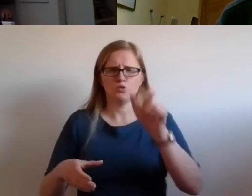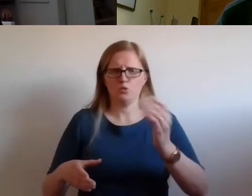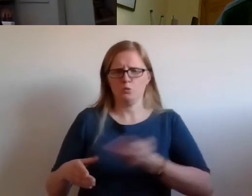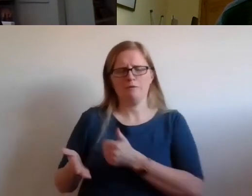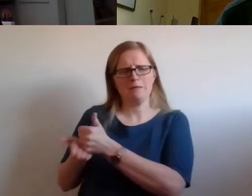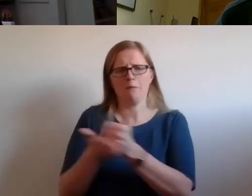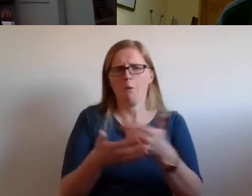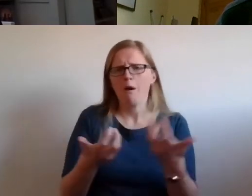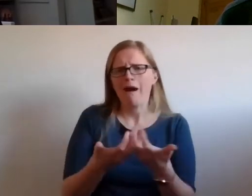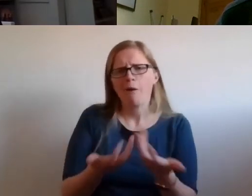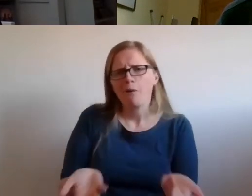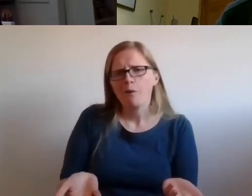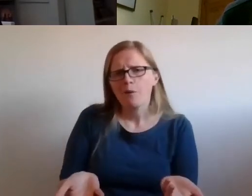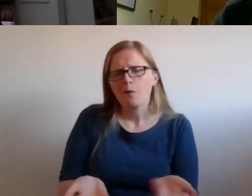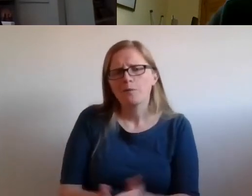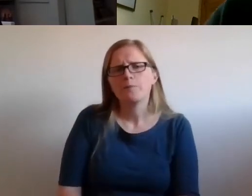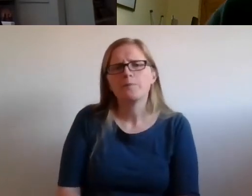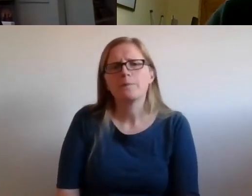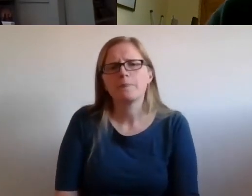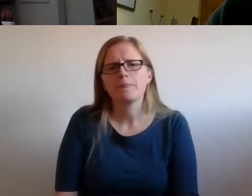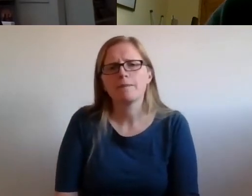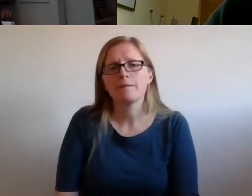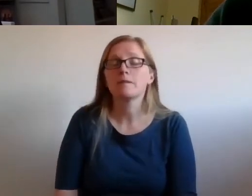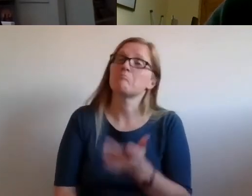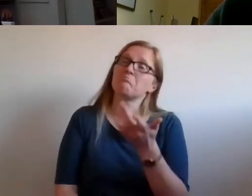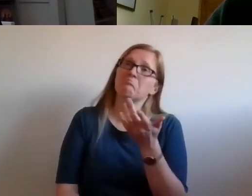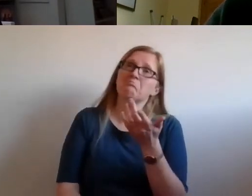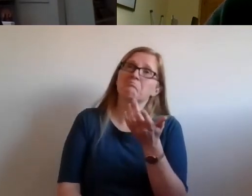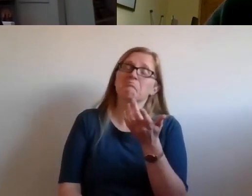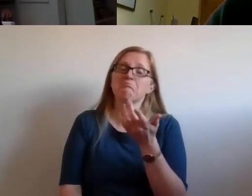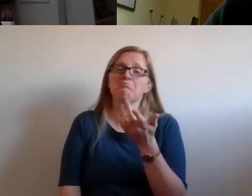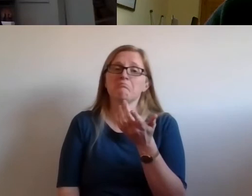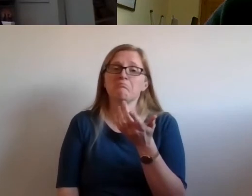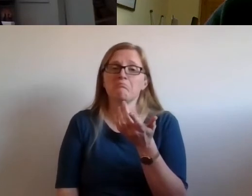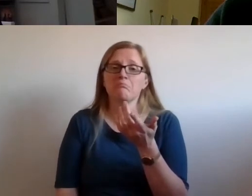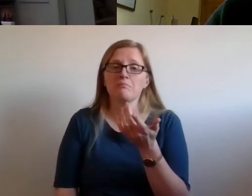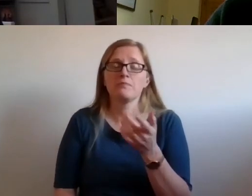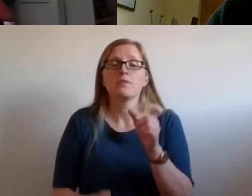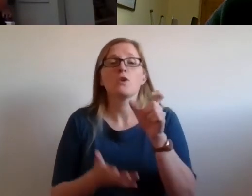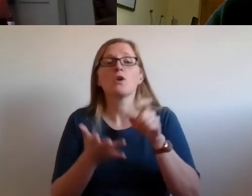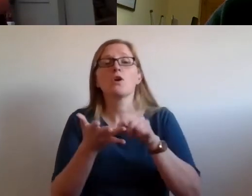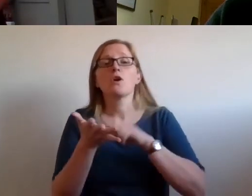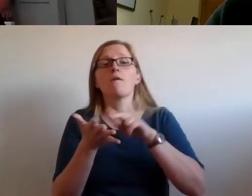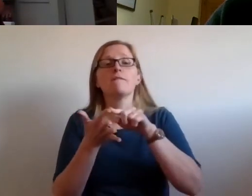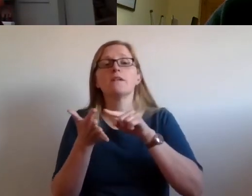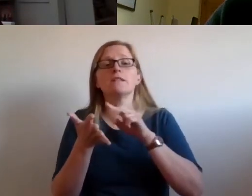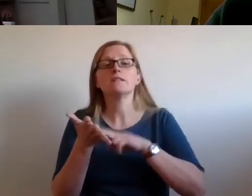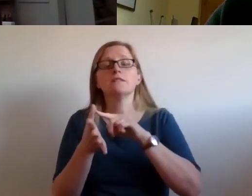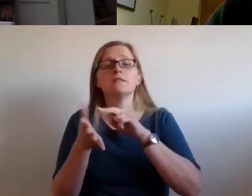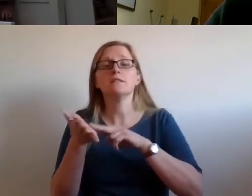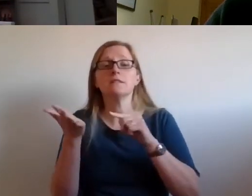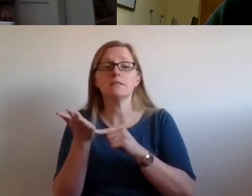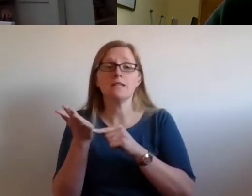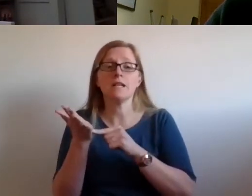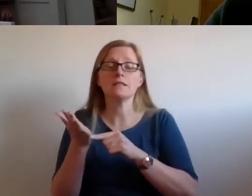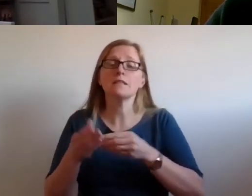Yeah, I mean, the covenant on economic, social and cultural rights, which will be incorporated into this new